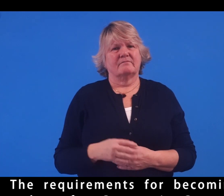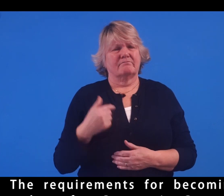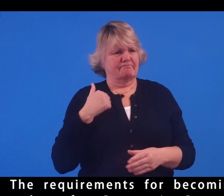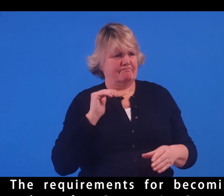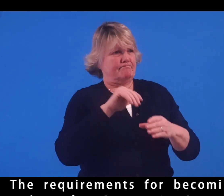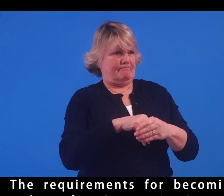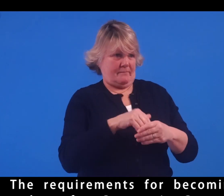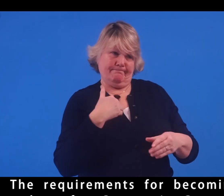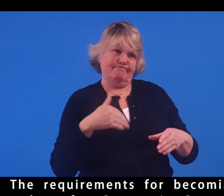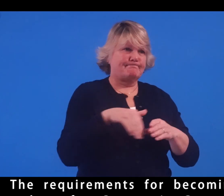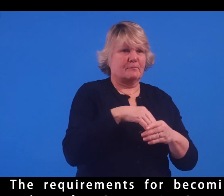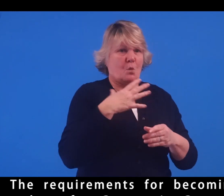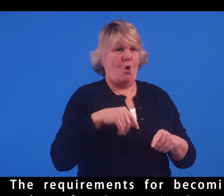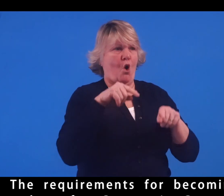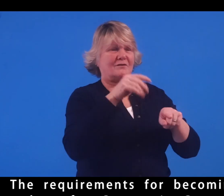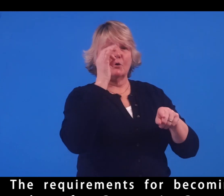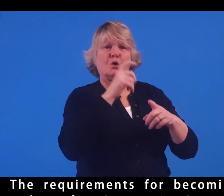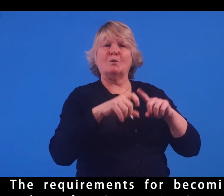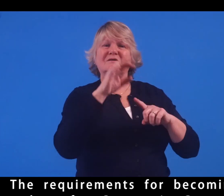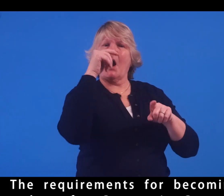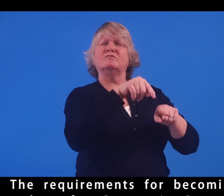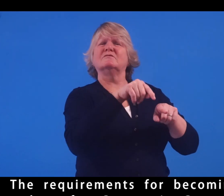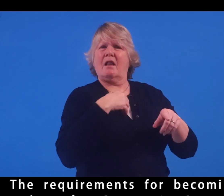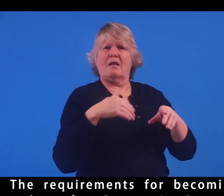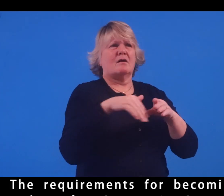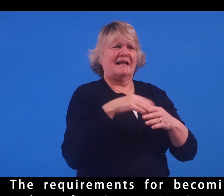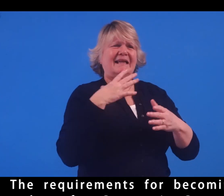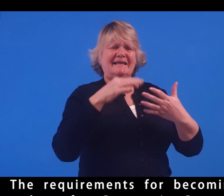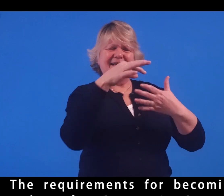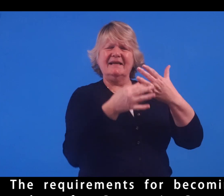The requirements for becoming a member of a community council are